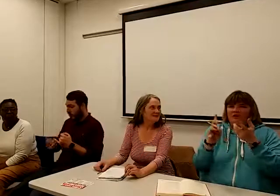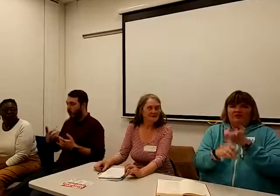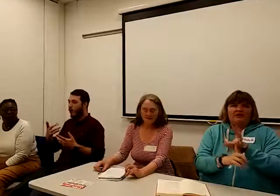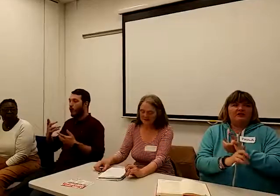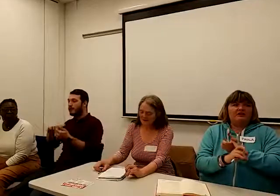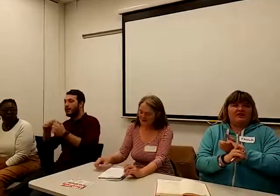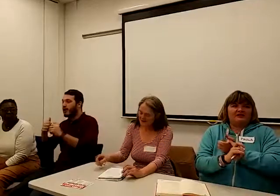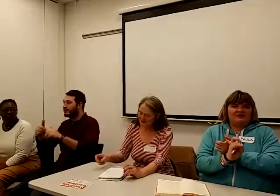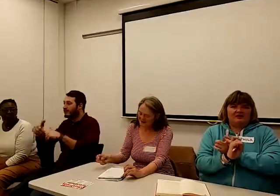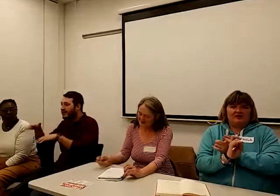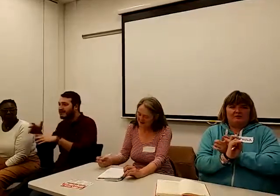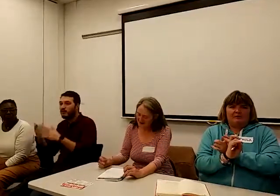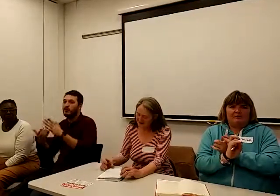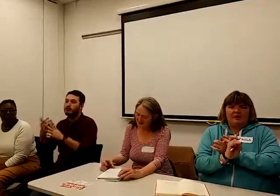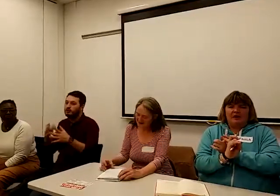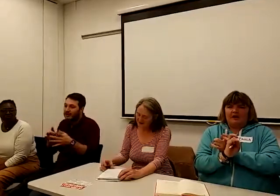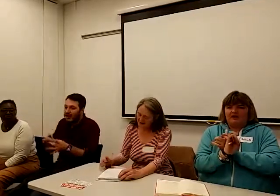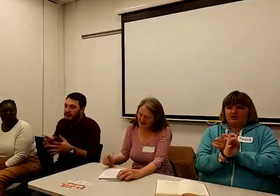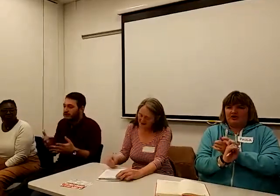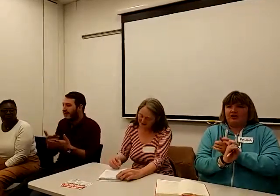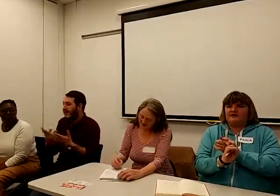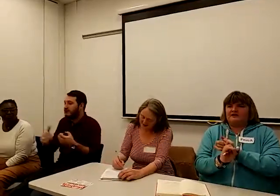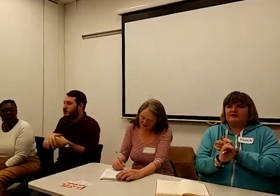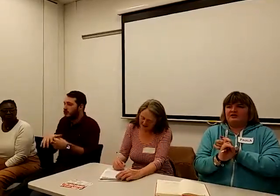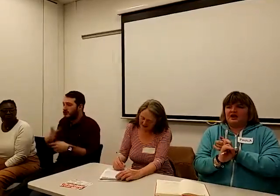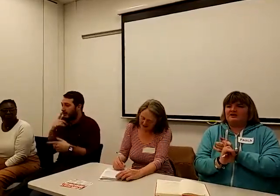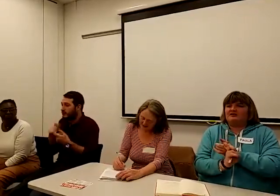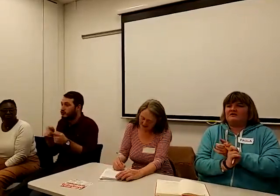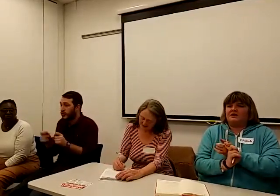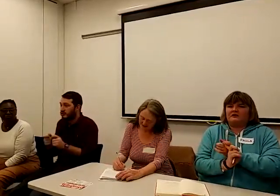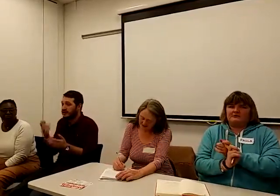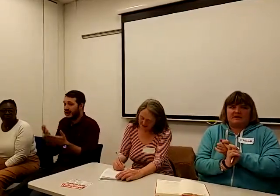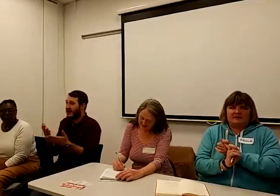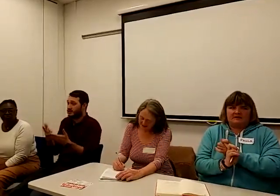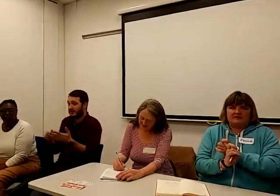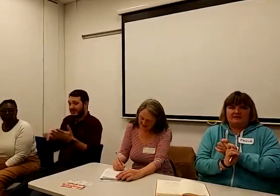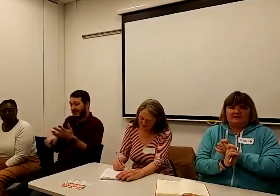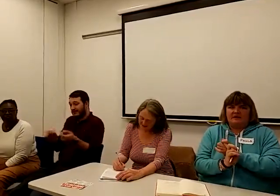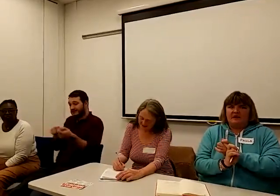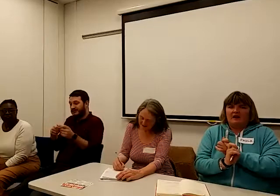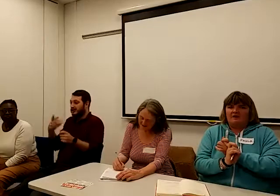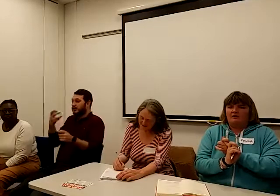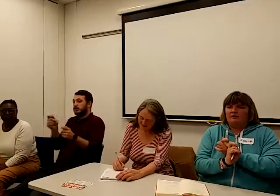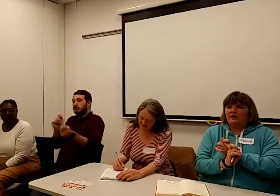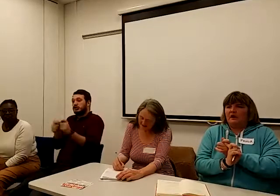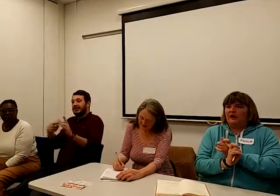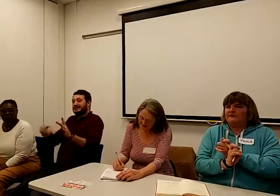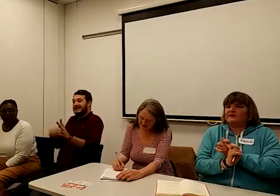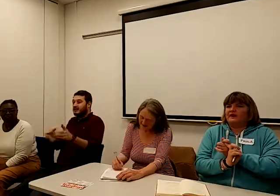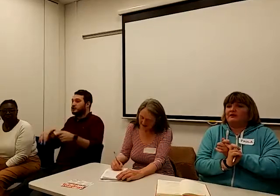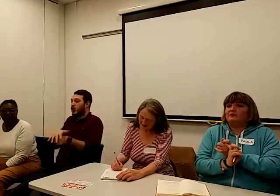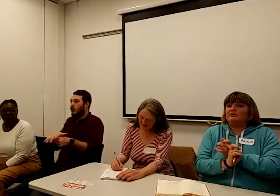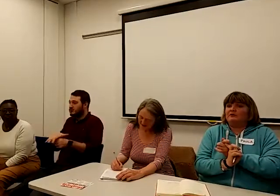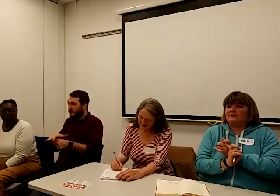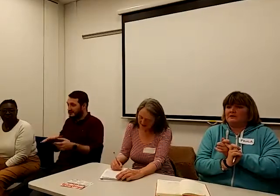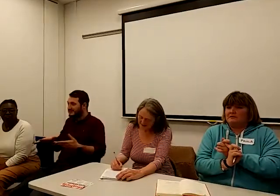you're in a new relationship, it's triggered as a change of circumstances and you will now have to claim universal